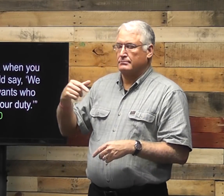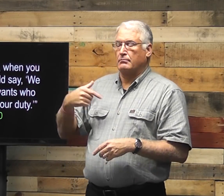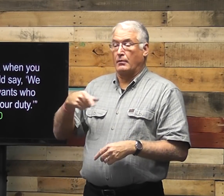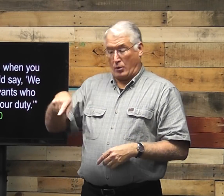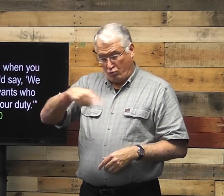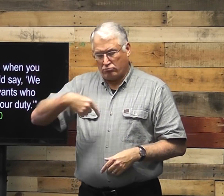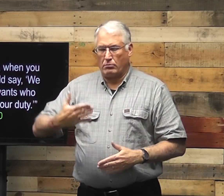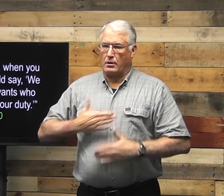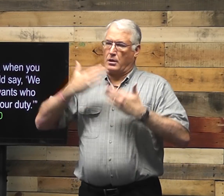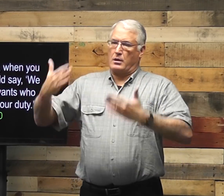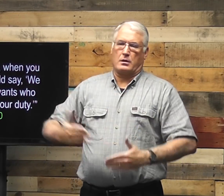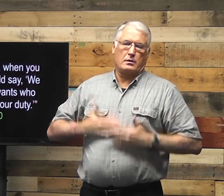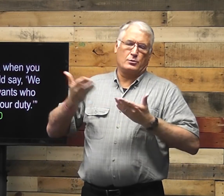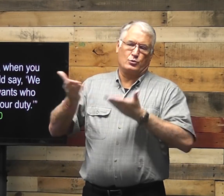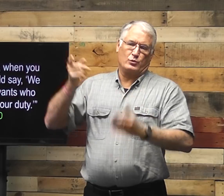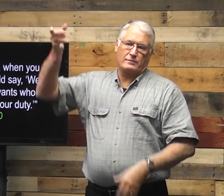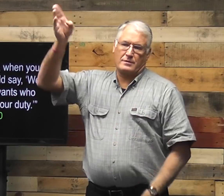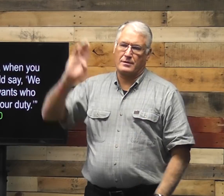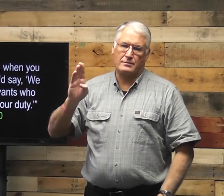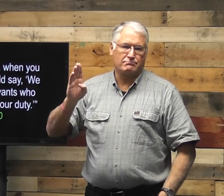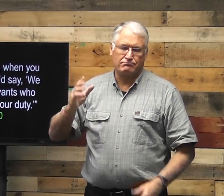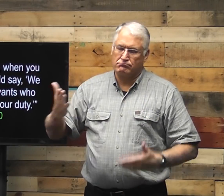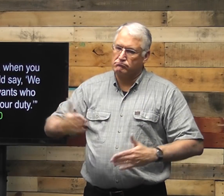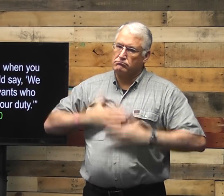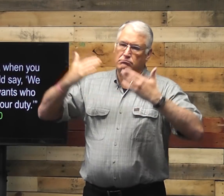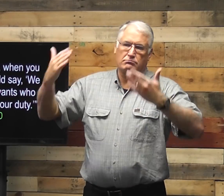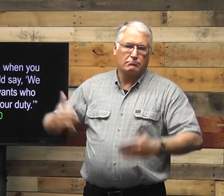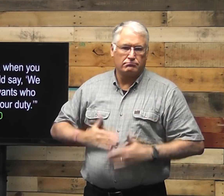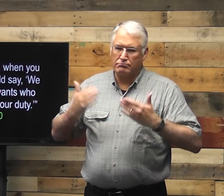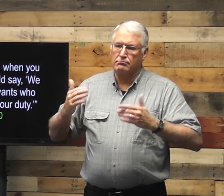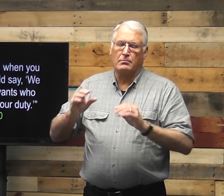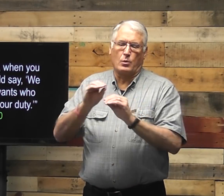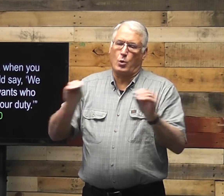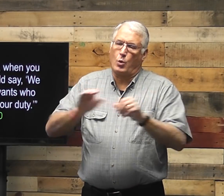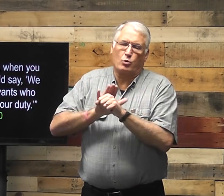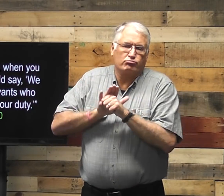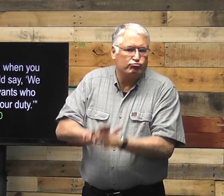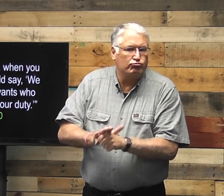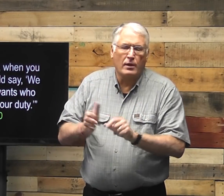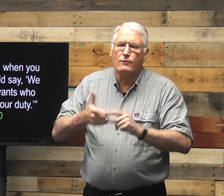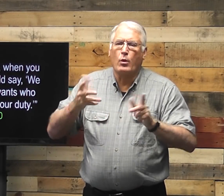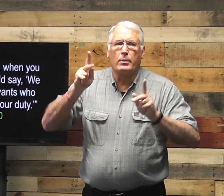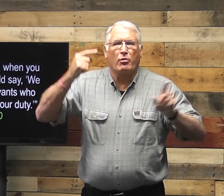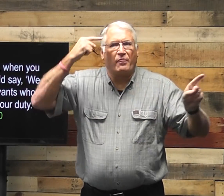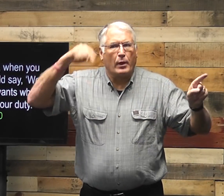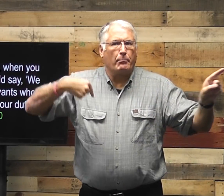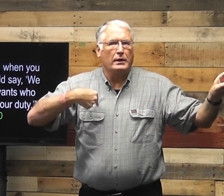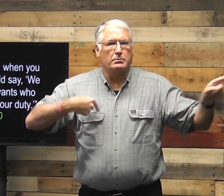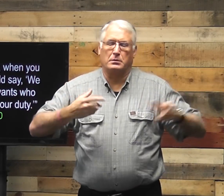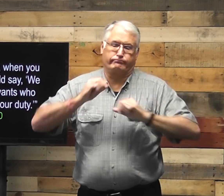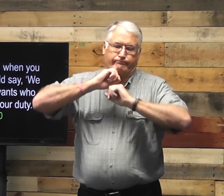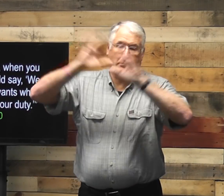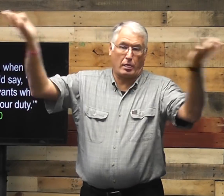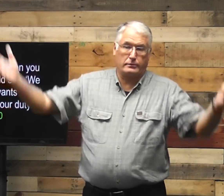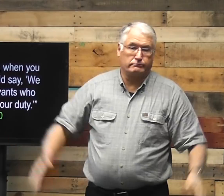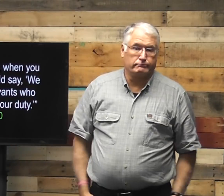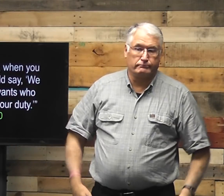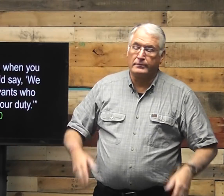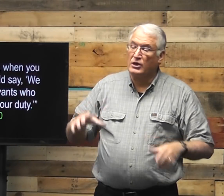servant and depending on him, and we should be joyful to serve for God with no pressure worrying about